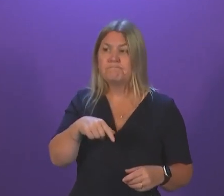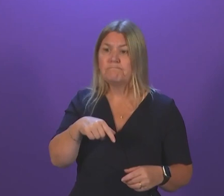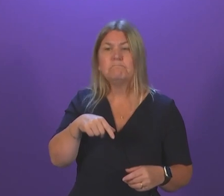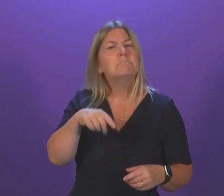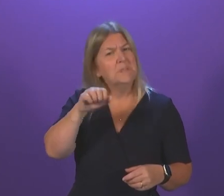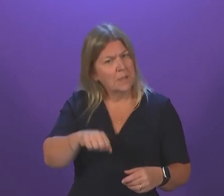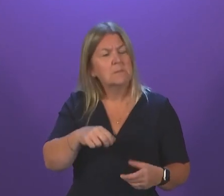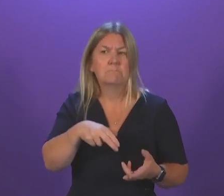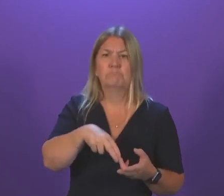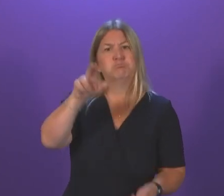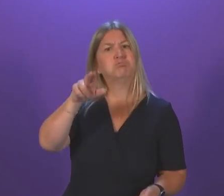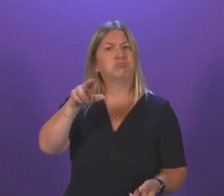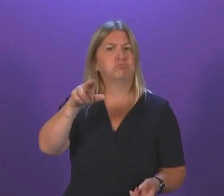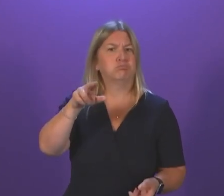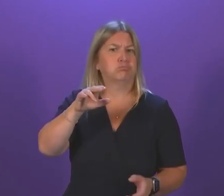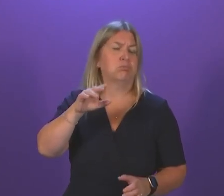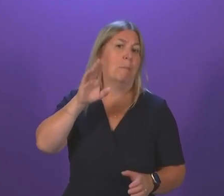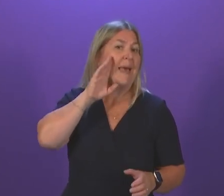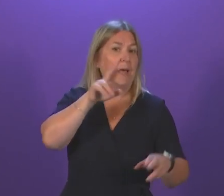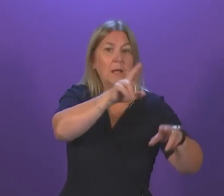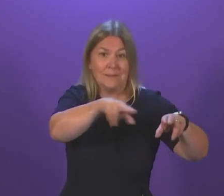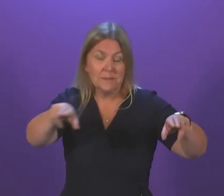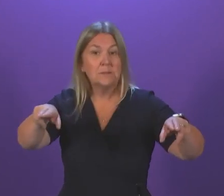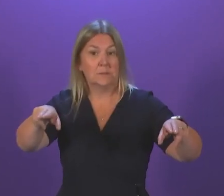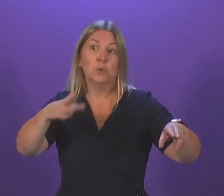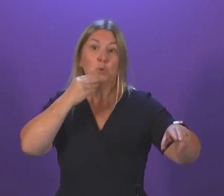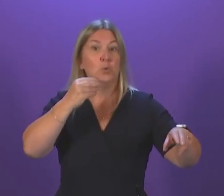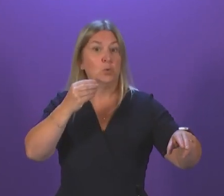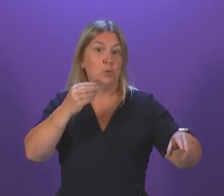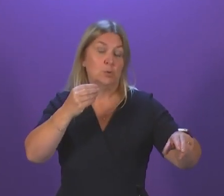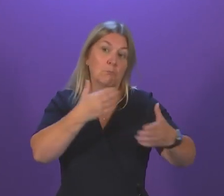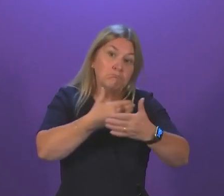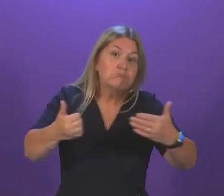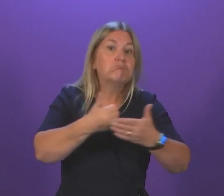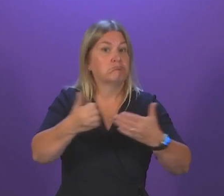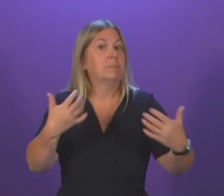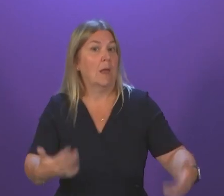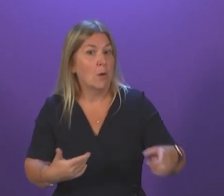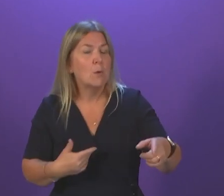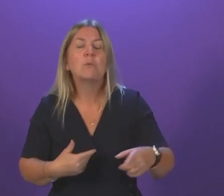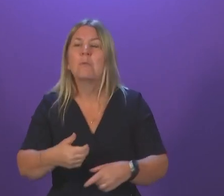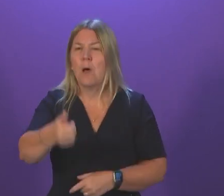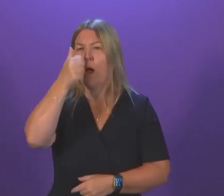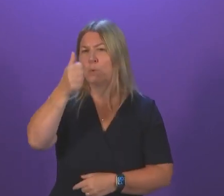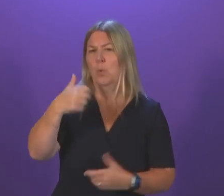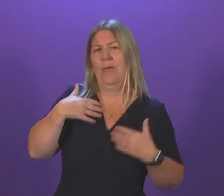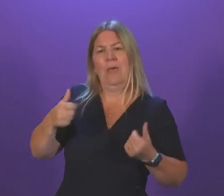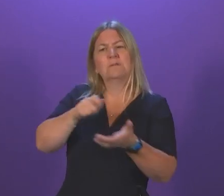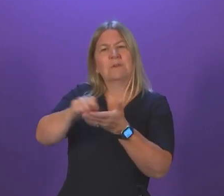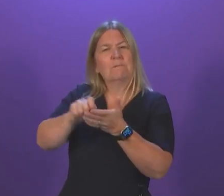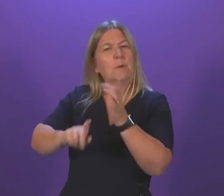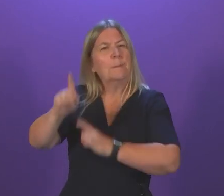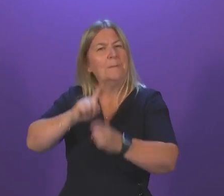increase in the number of acute beds operational across our health service. The Health Secretary was meeting with the Royal College of Emergency Medicine just today.